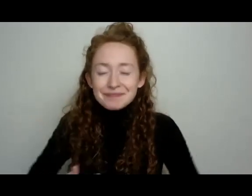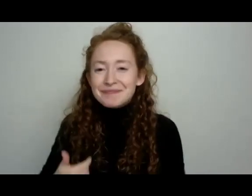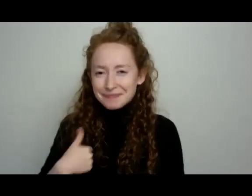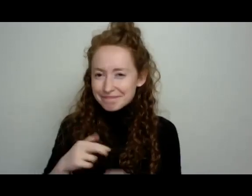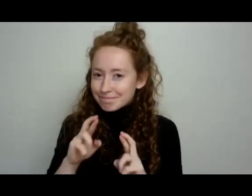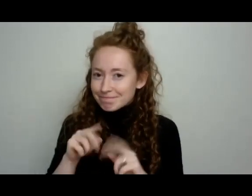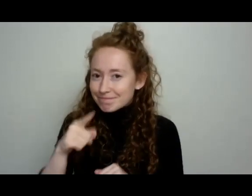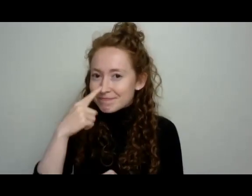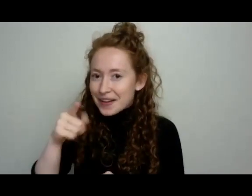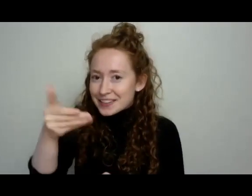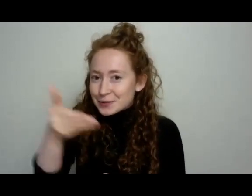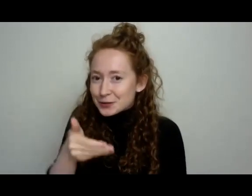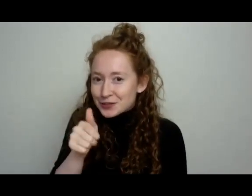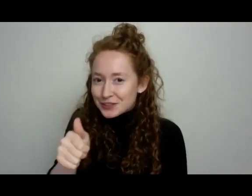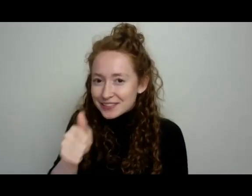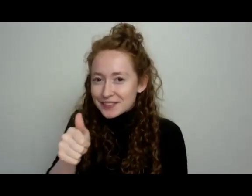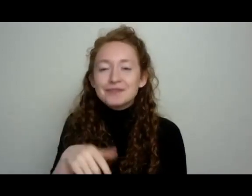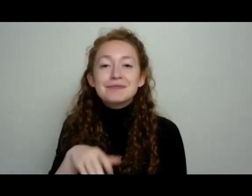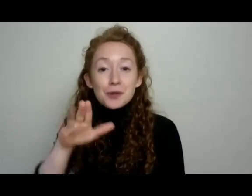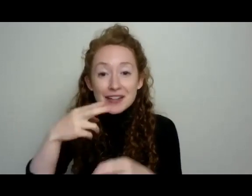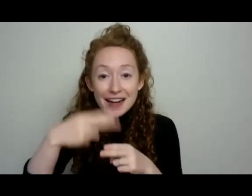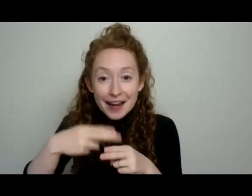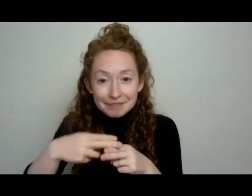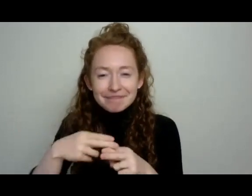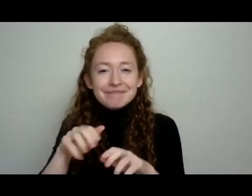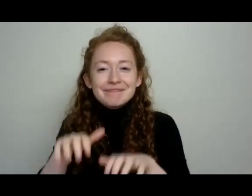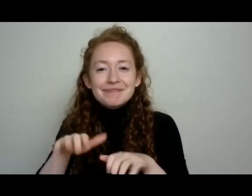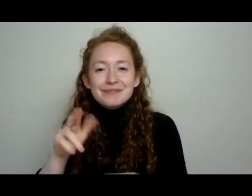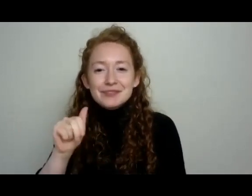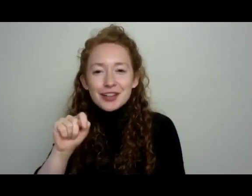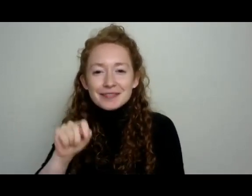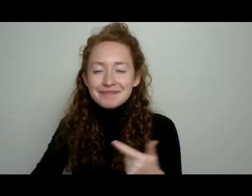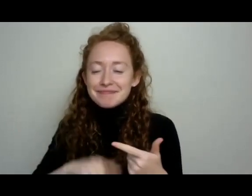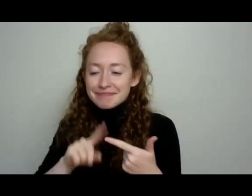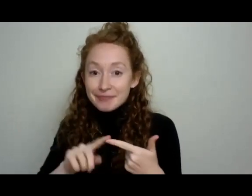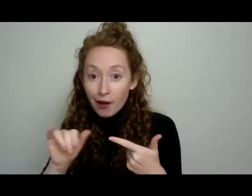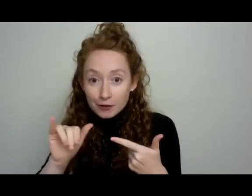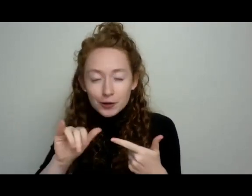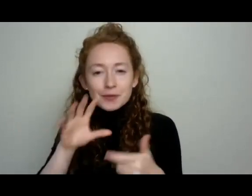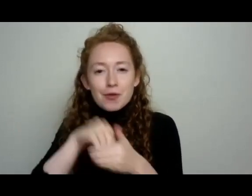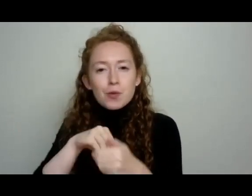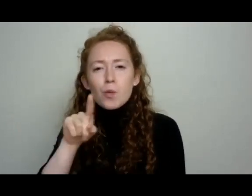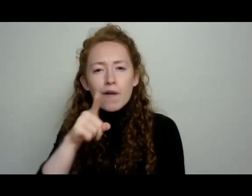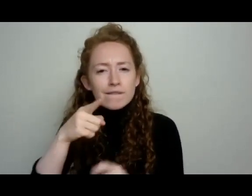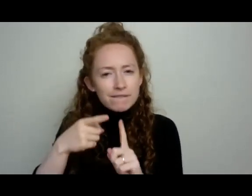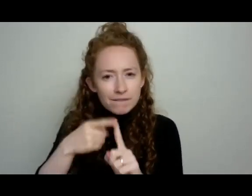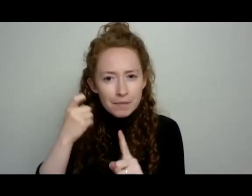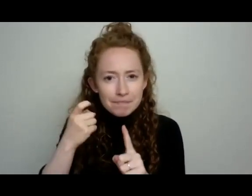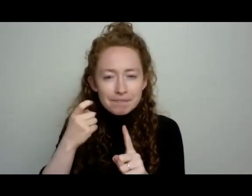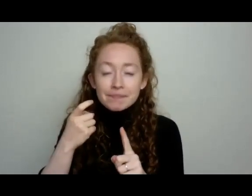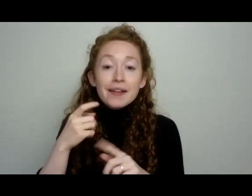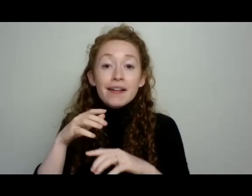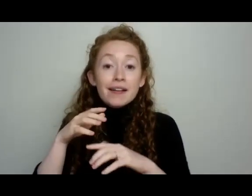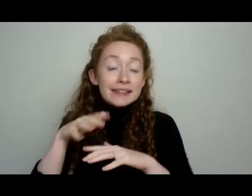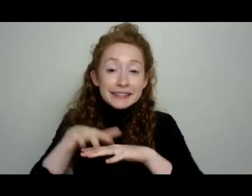yourselves, friends. Put your name into the chat. Also, where you hail from, where you hail from in these colonized lands.